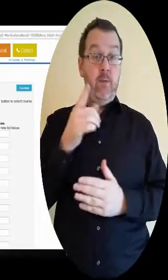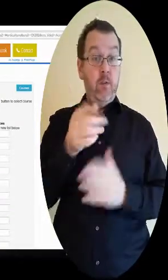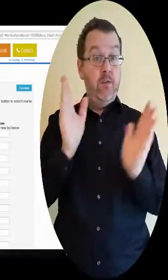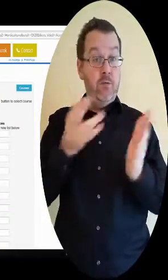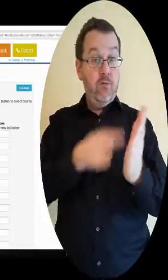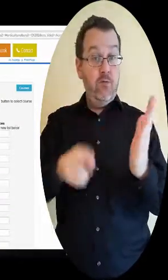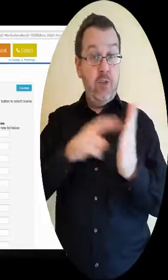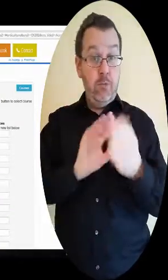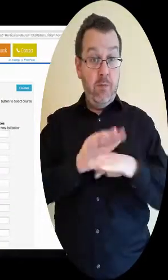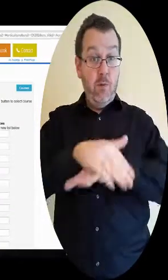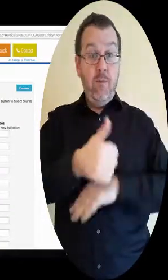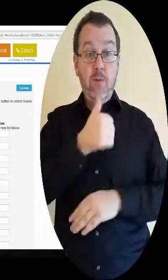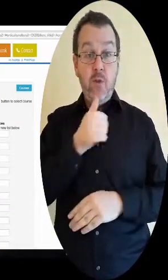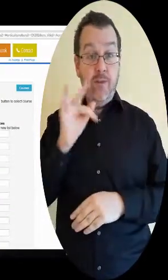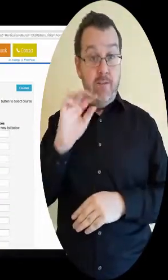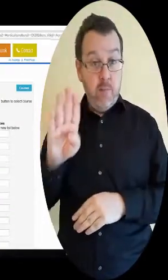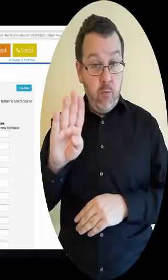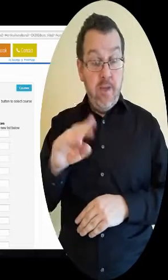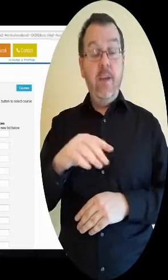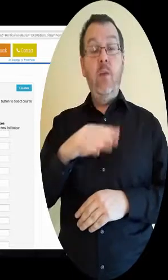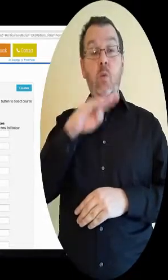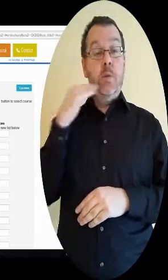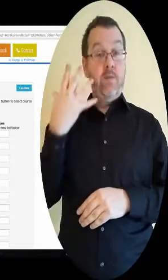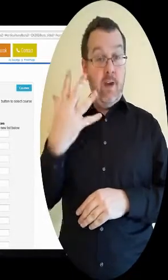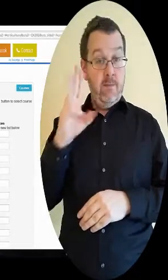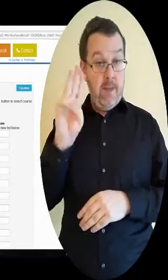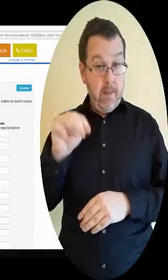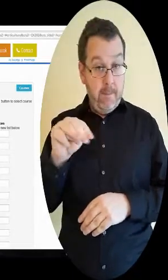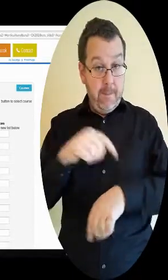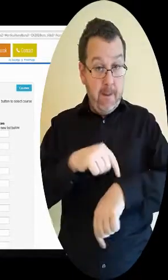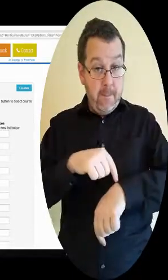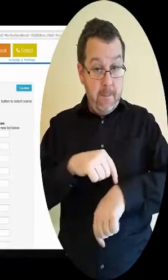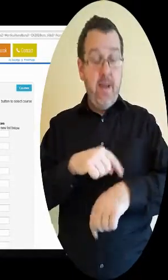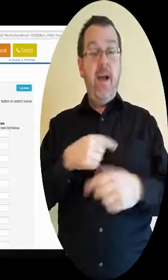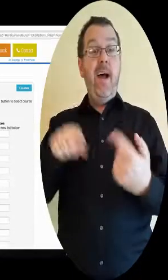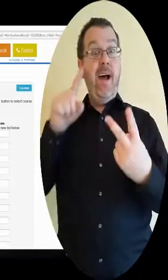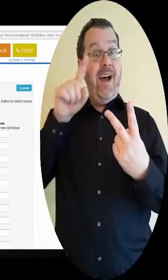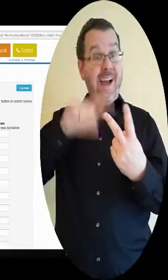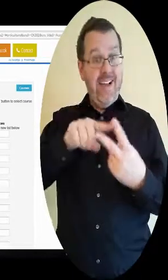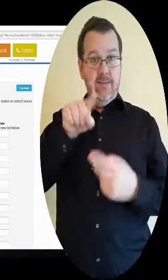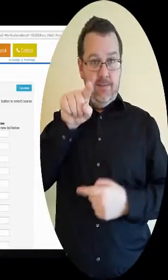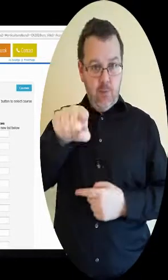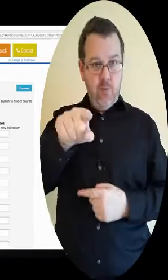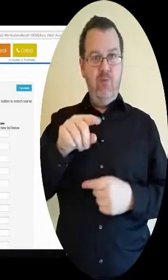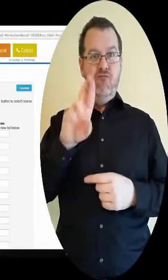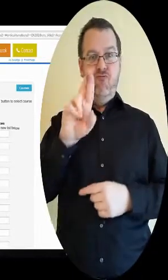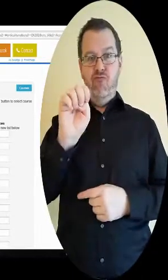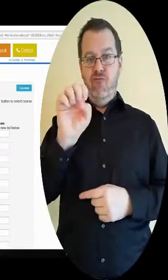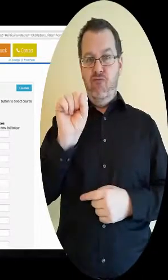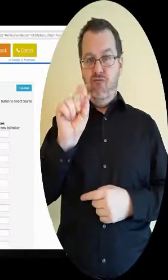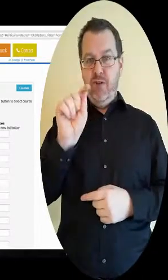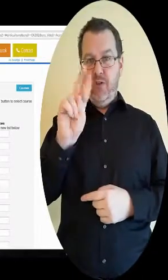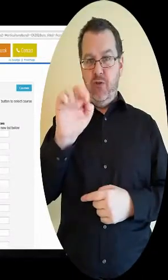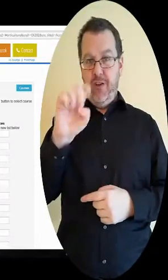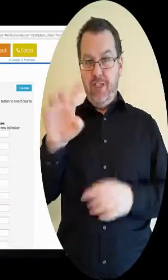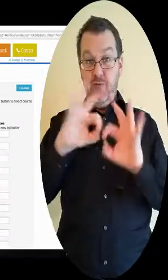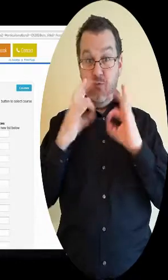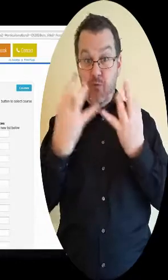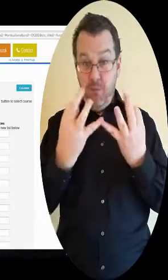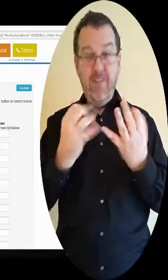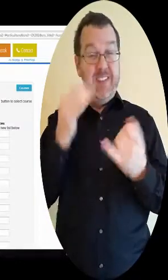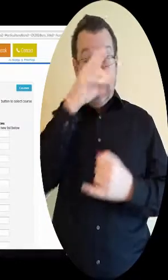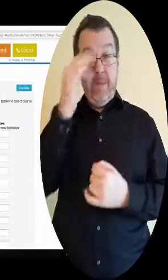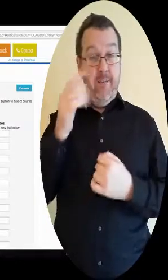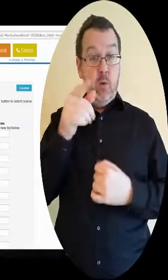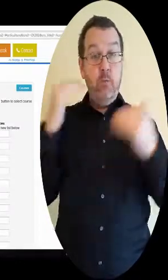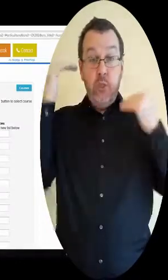on the CAO system by the 1st of February at 5.15pm and are a restricted category applicant, for example a mature